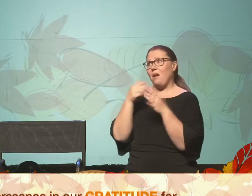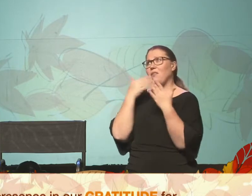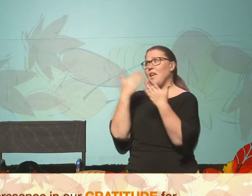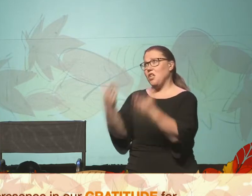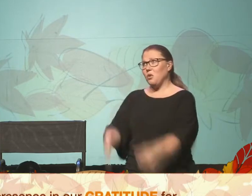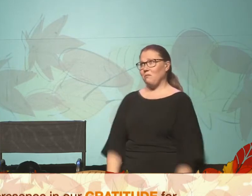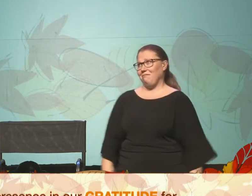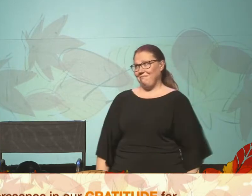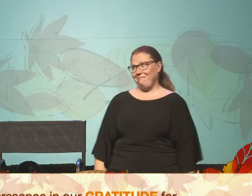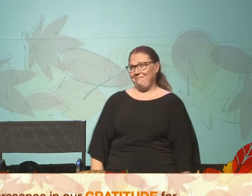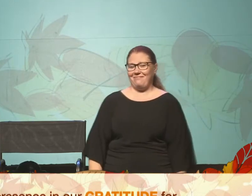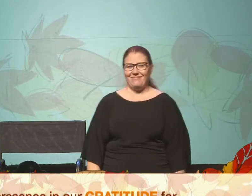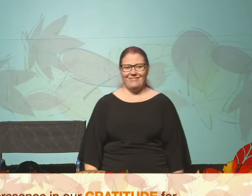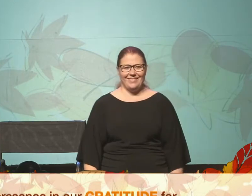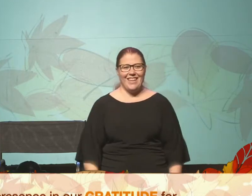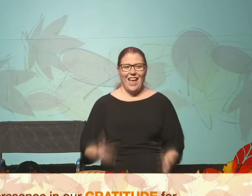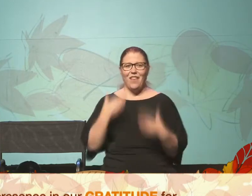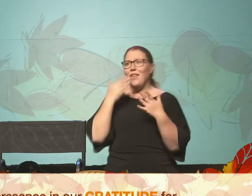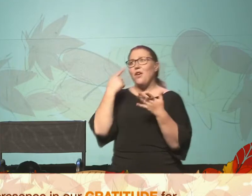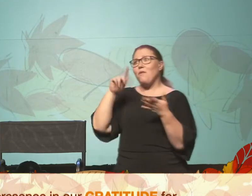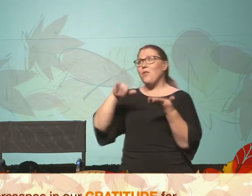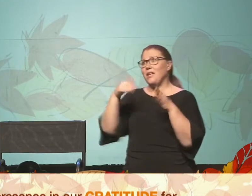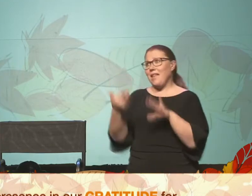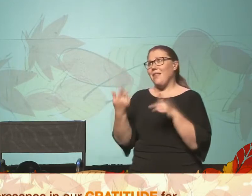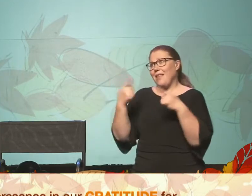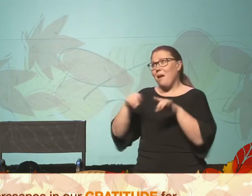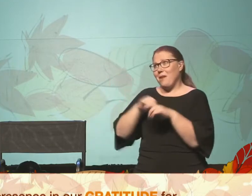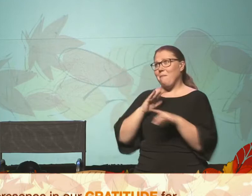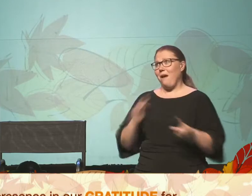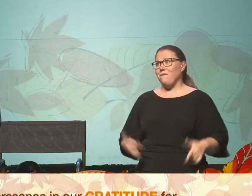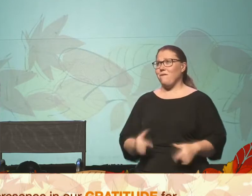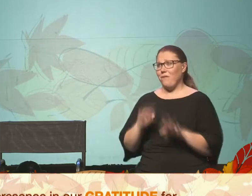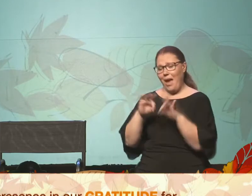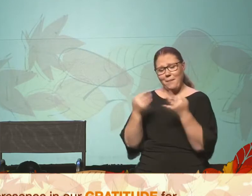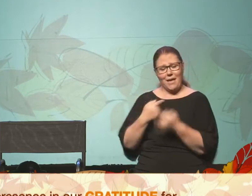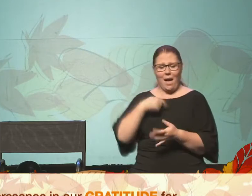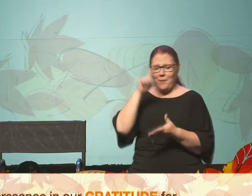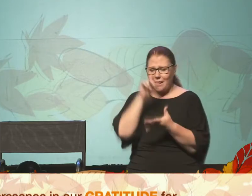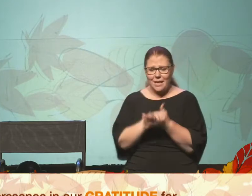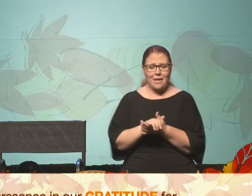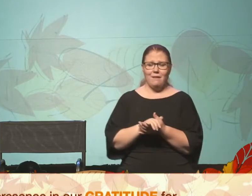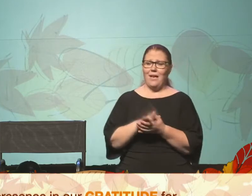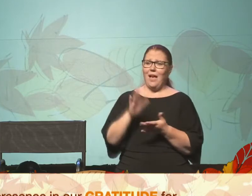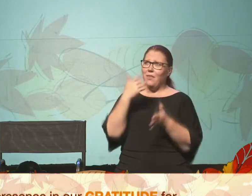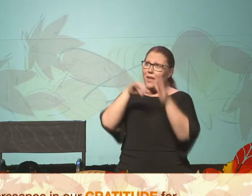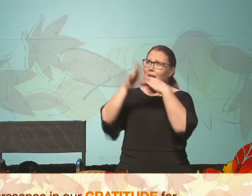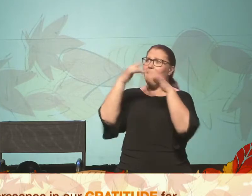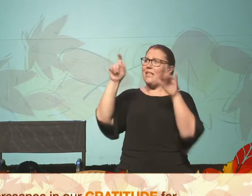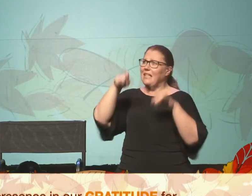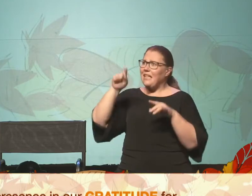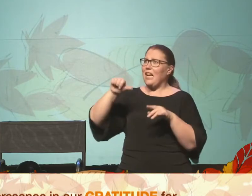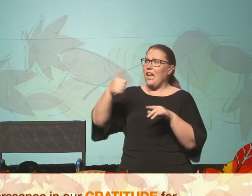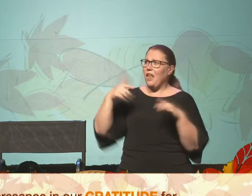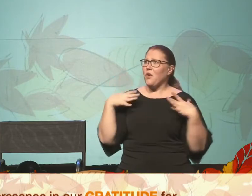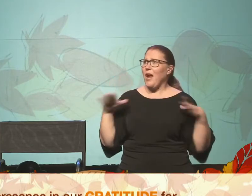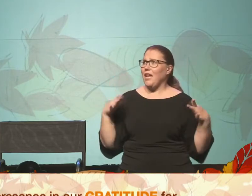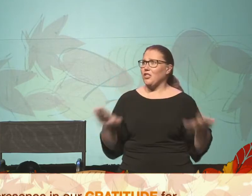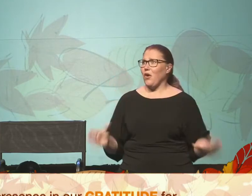Thank you so much for the death that has come into my family. I just believed that heaven needed another angel.